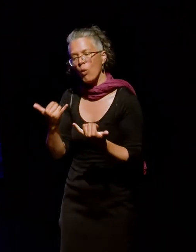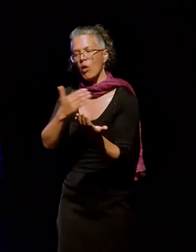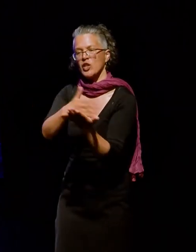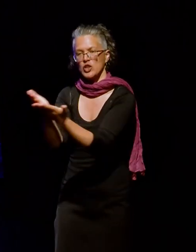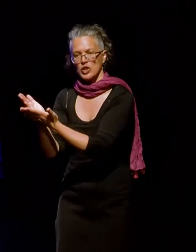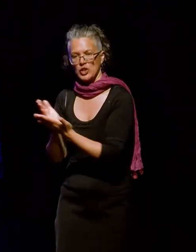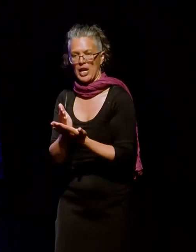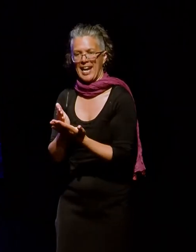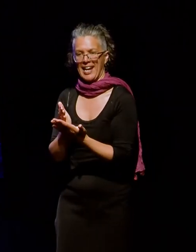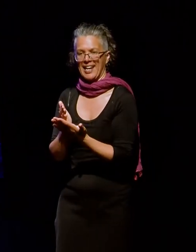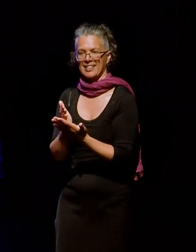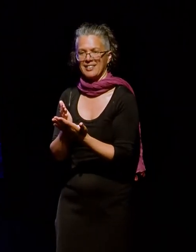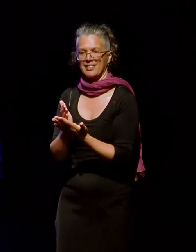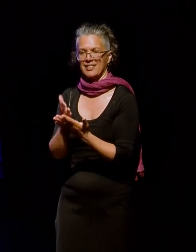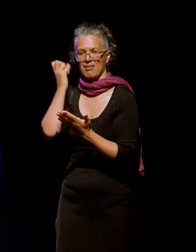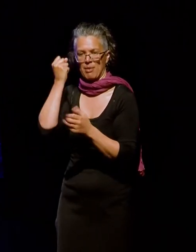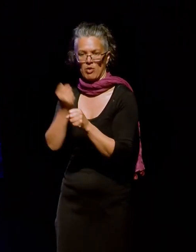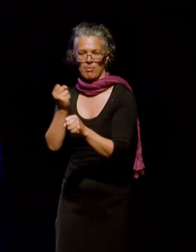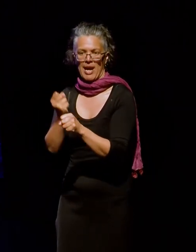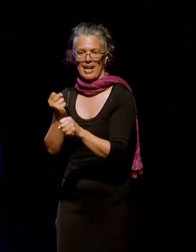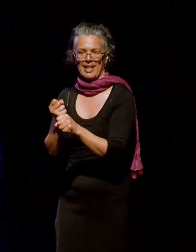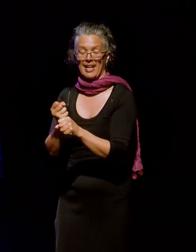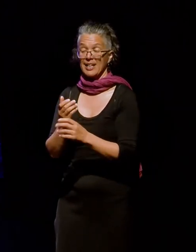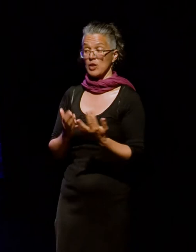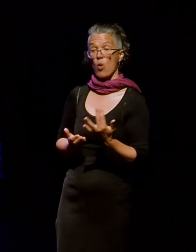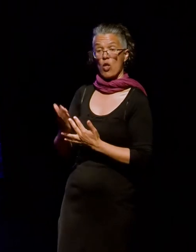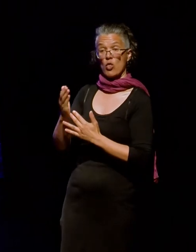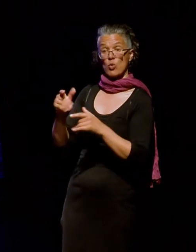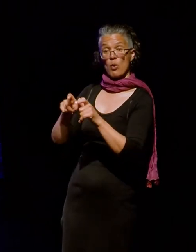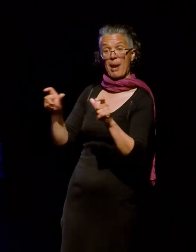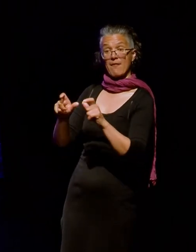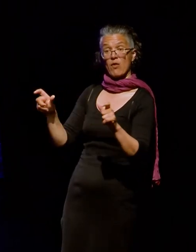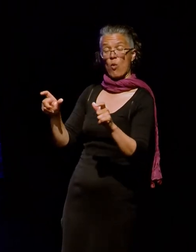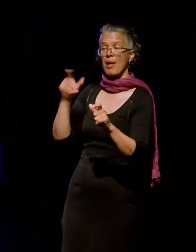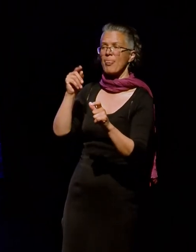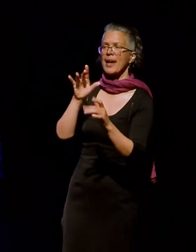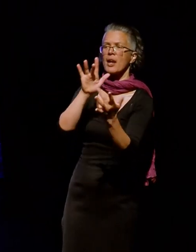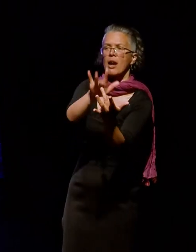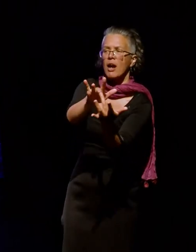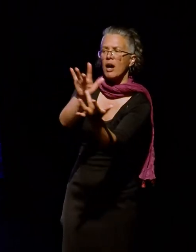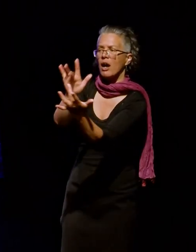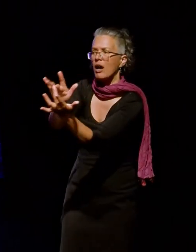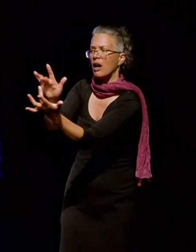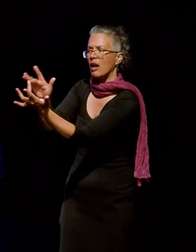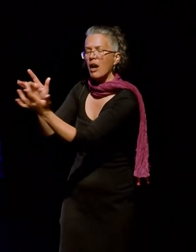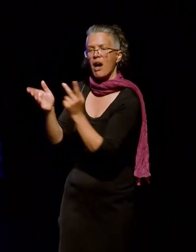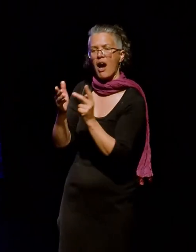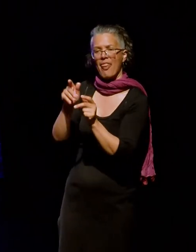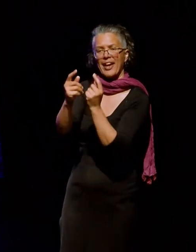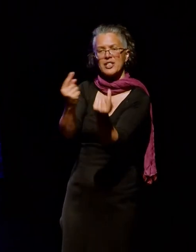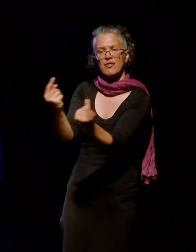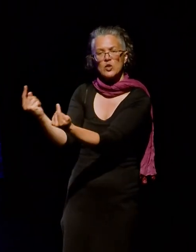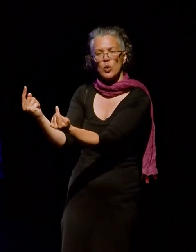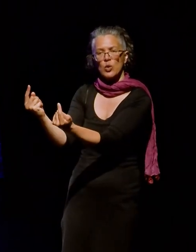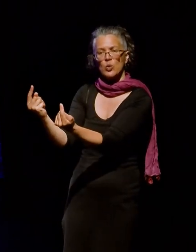where individuals can reach out across the platform to engage with other individuals, groups and pages in particular